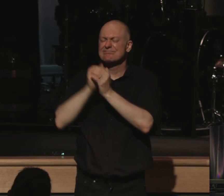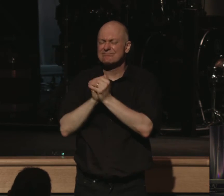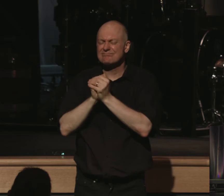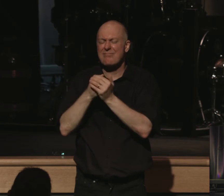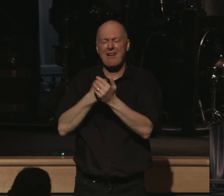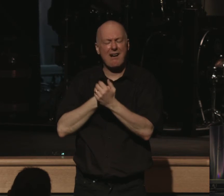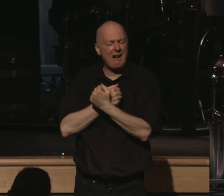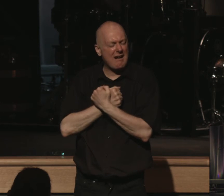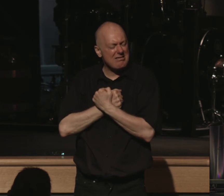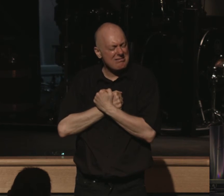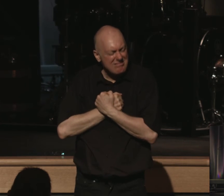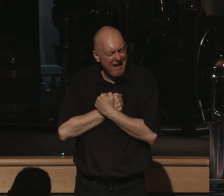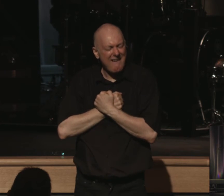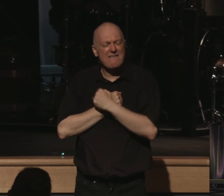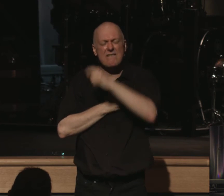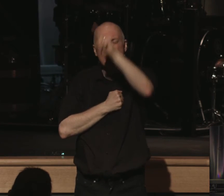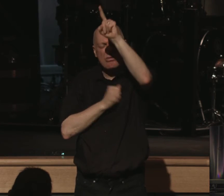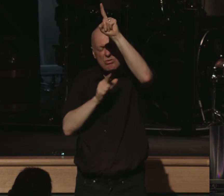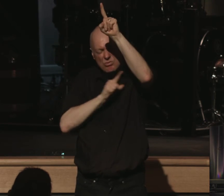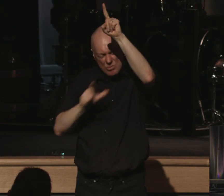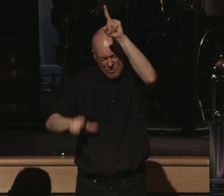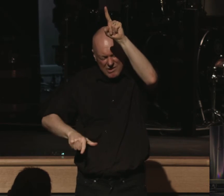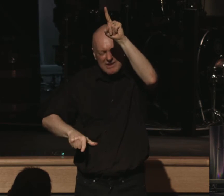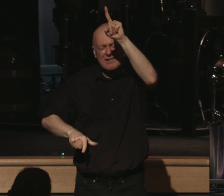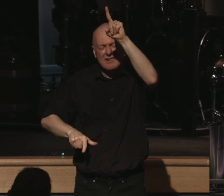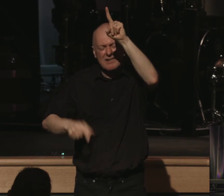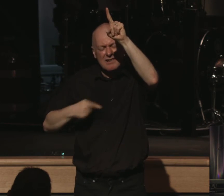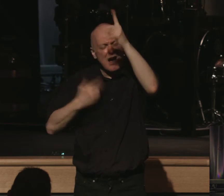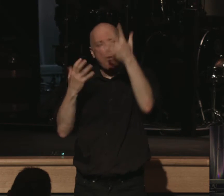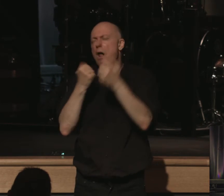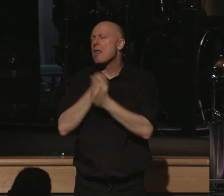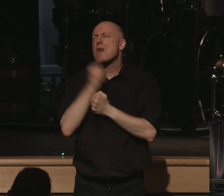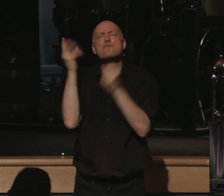I love the Lord and I want to love you more.